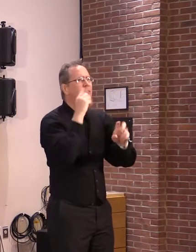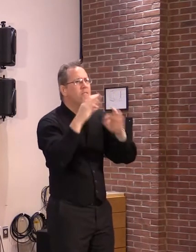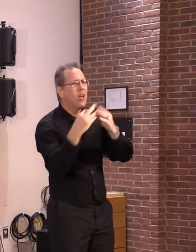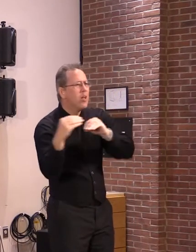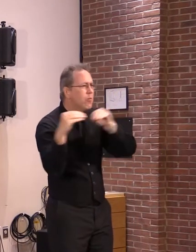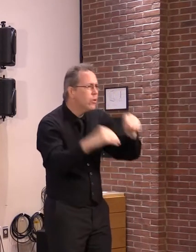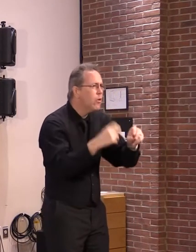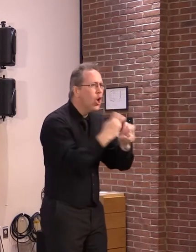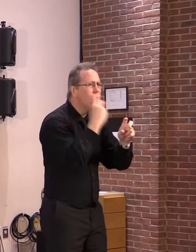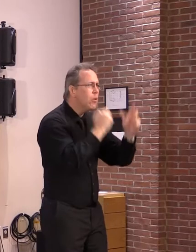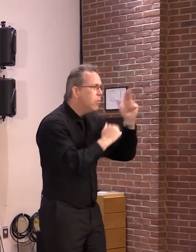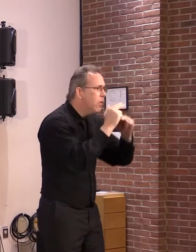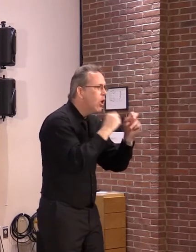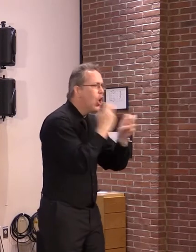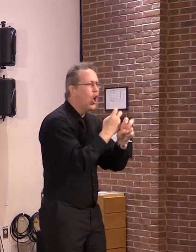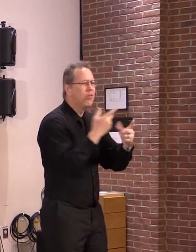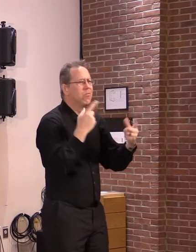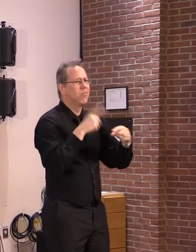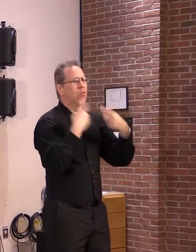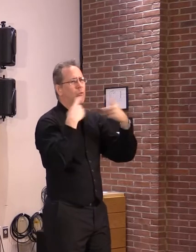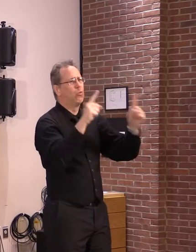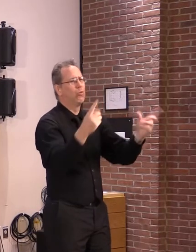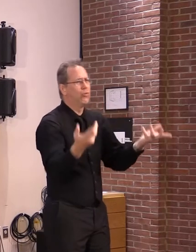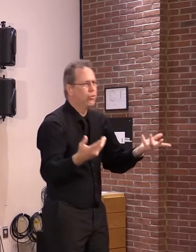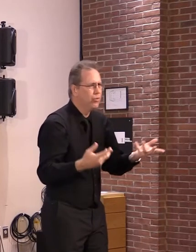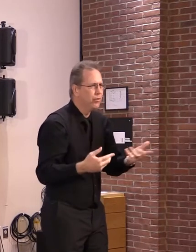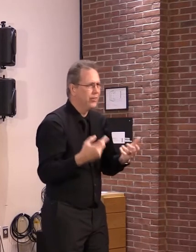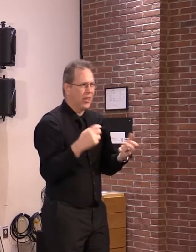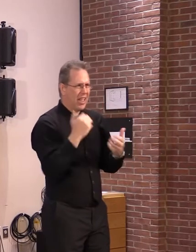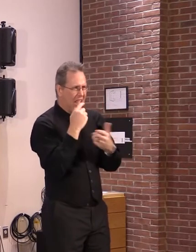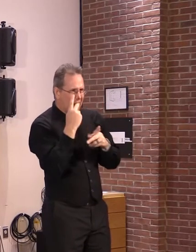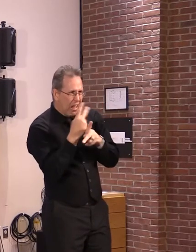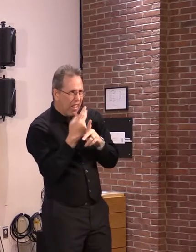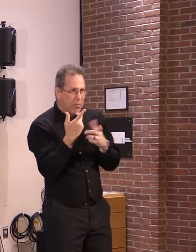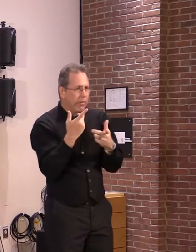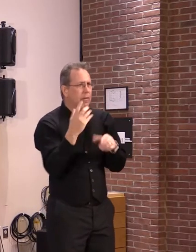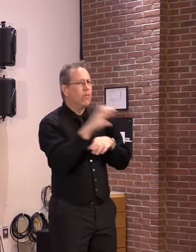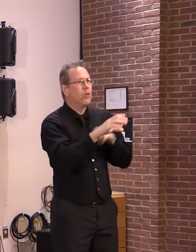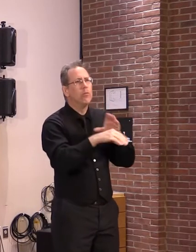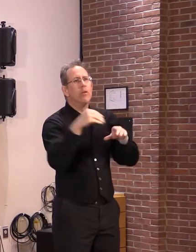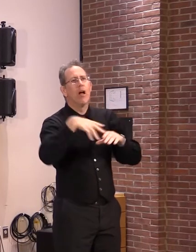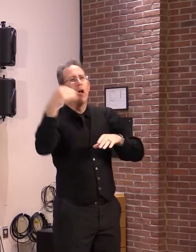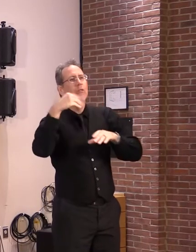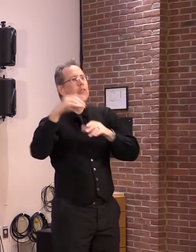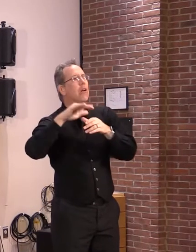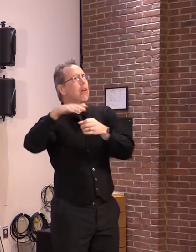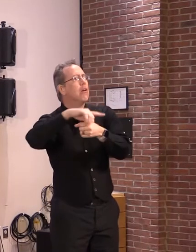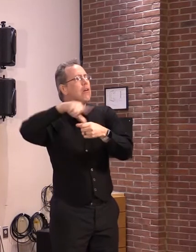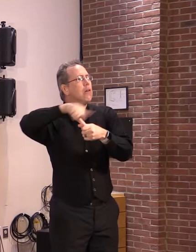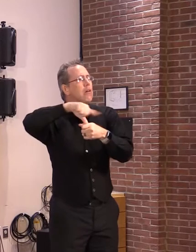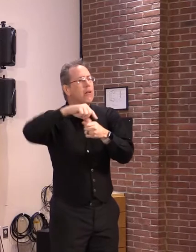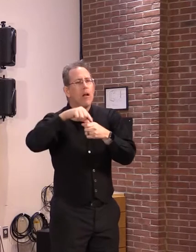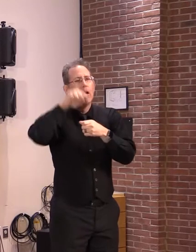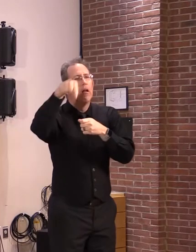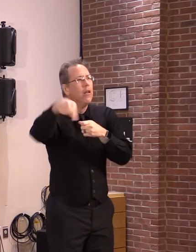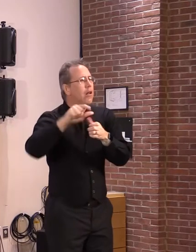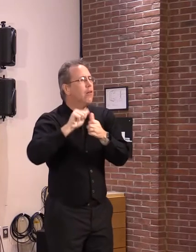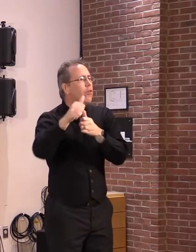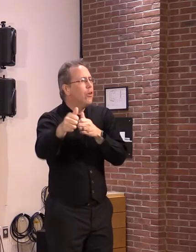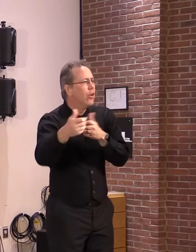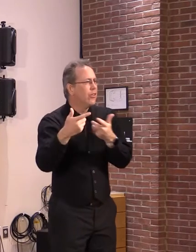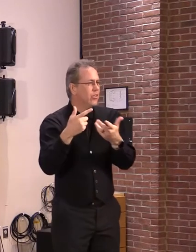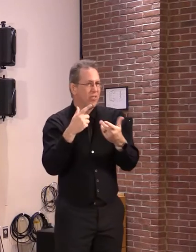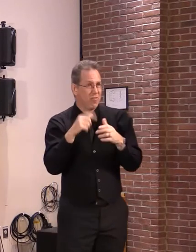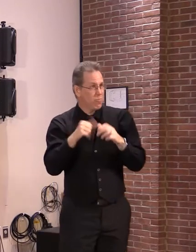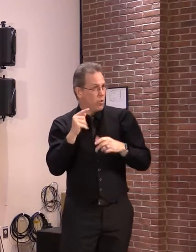outside of town or, you know, an apartment, affordable apartment. That doesn't make for a complete